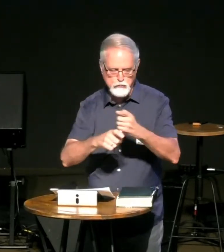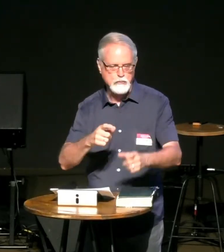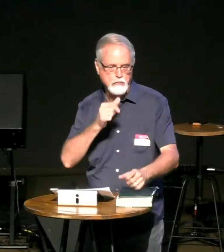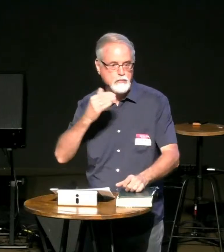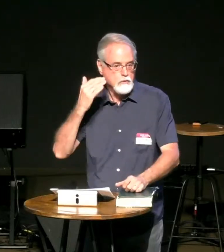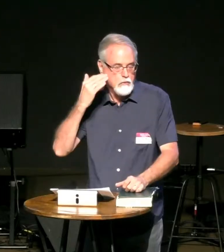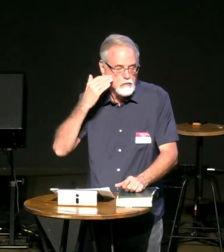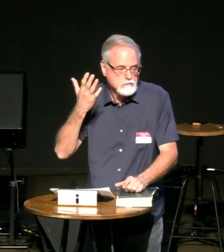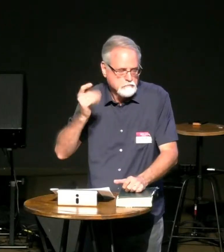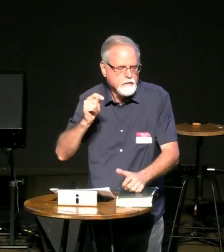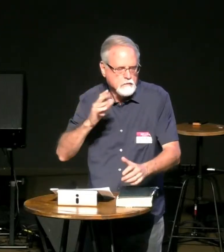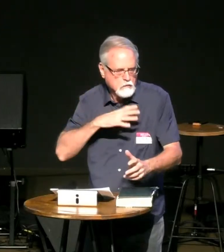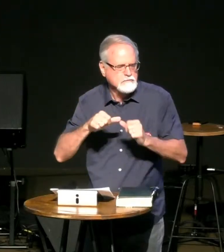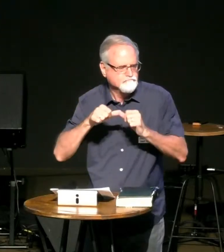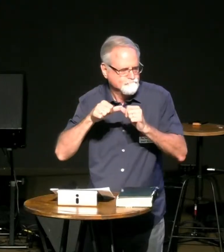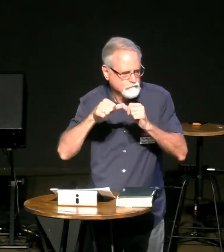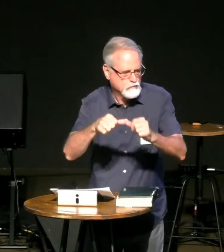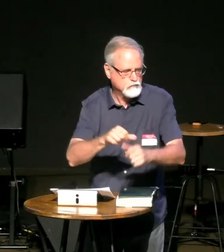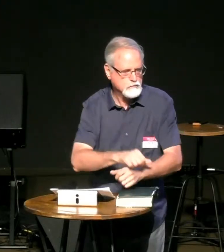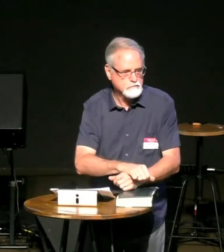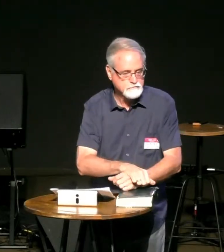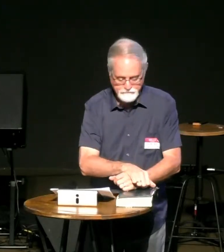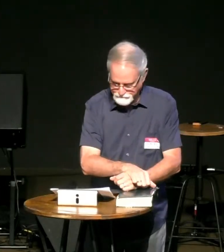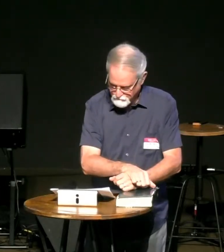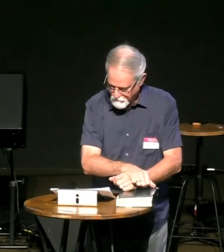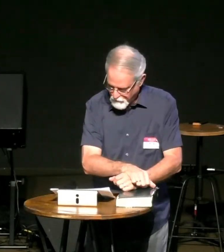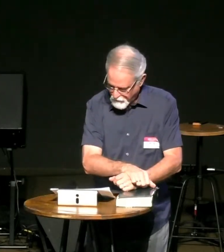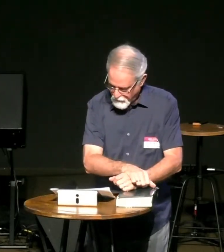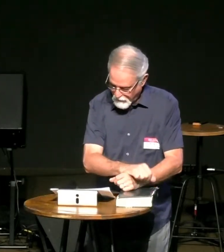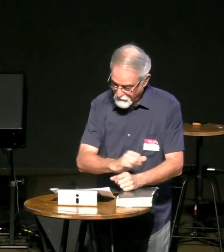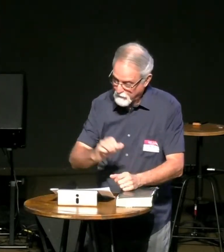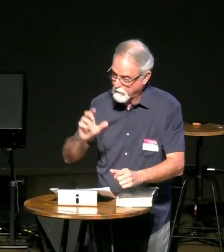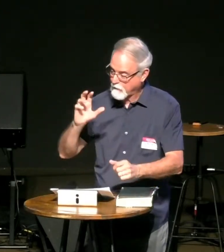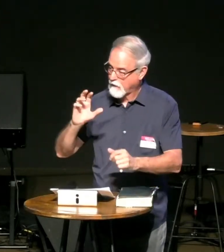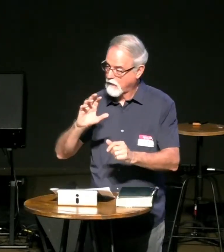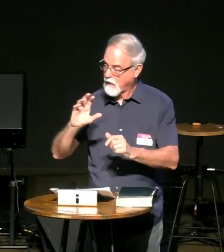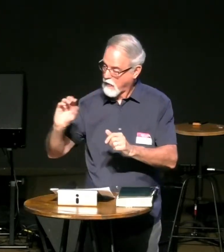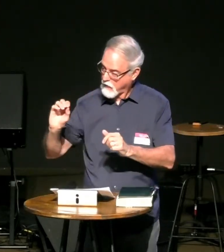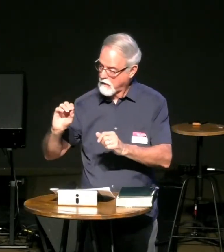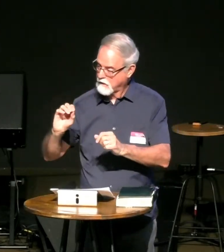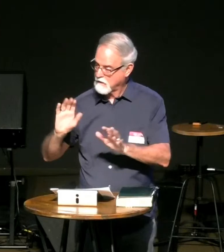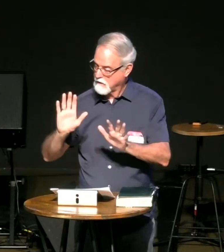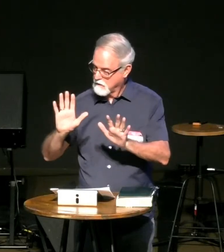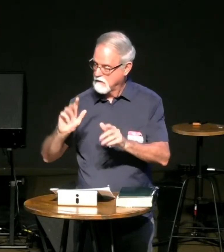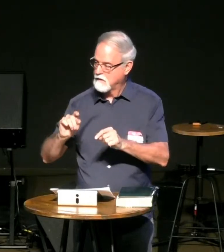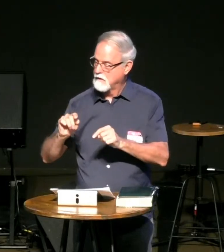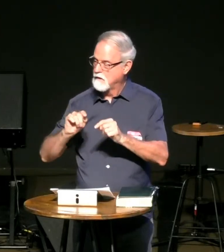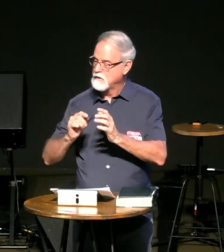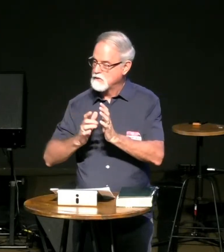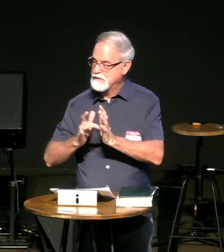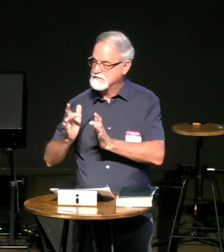jesus has continued regardless of torture death beating killing it continues